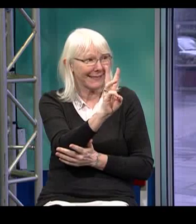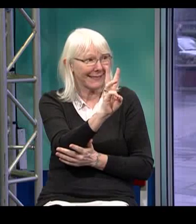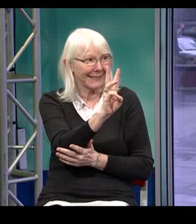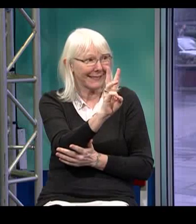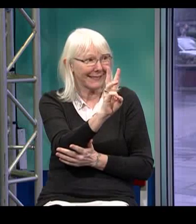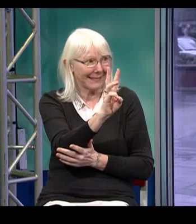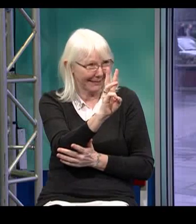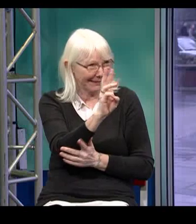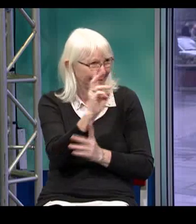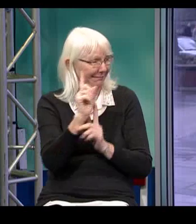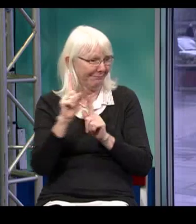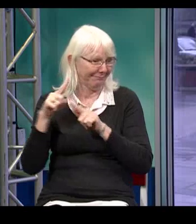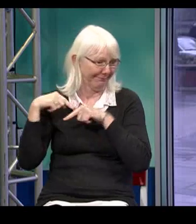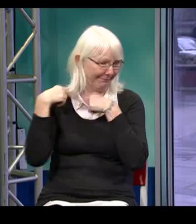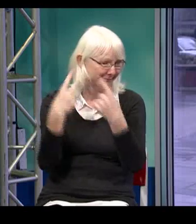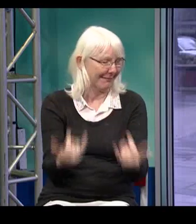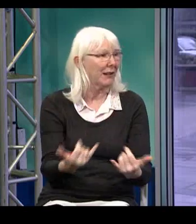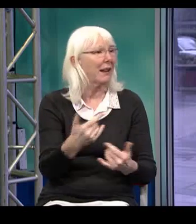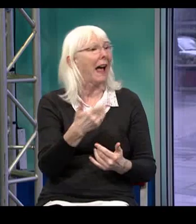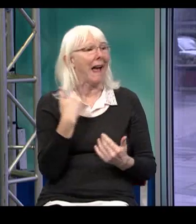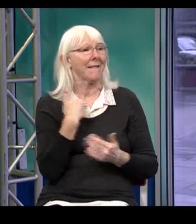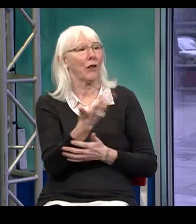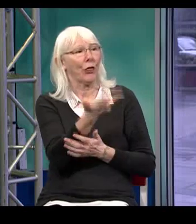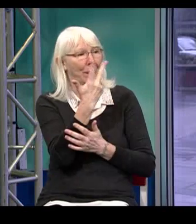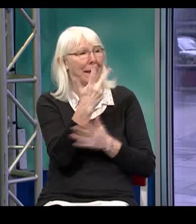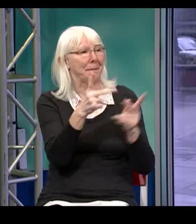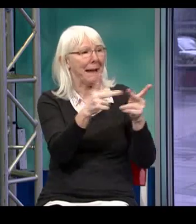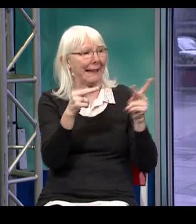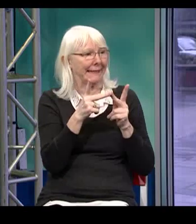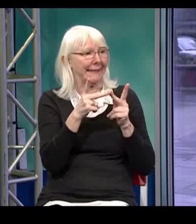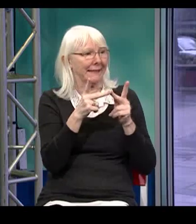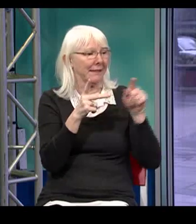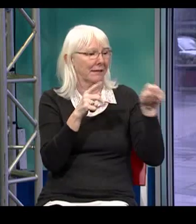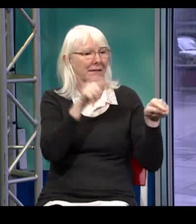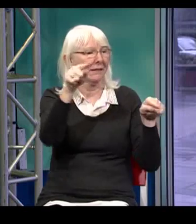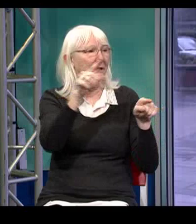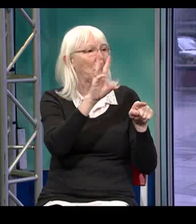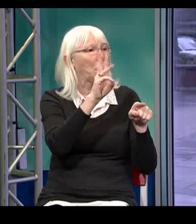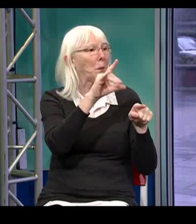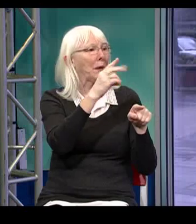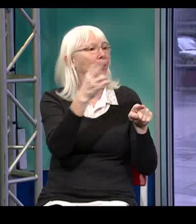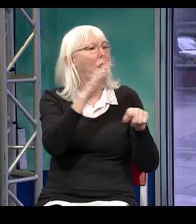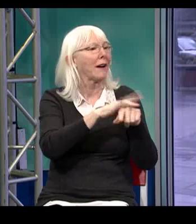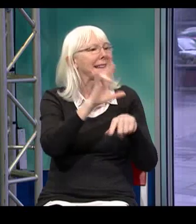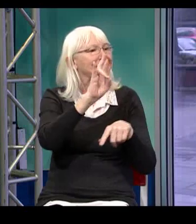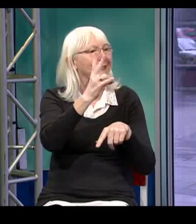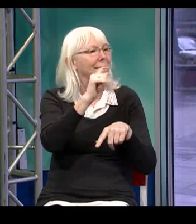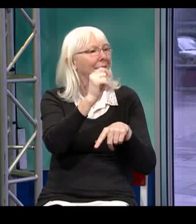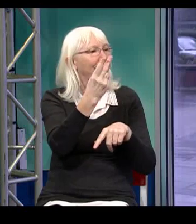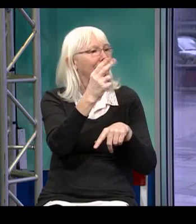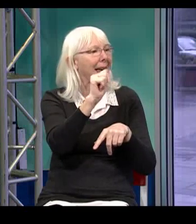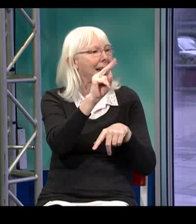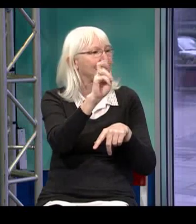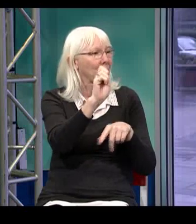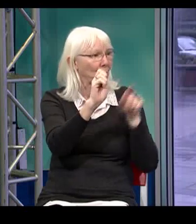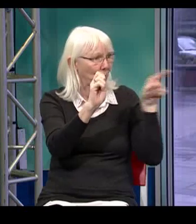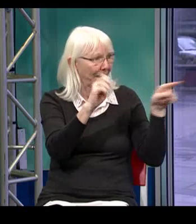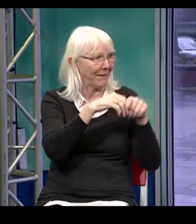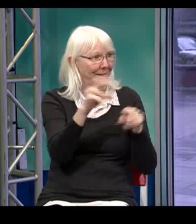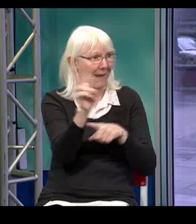1956, and we've been going strong since then. We do have three offices. We have the main office